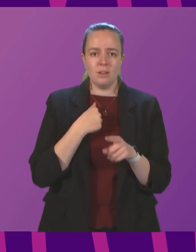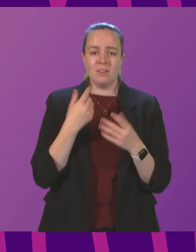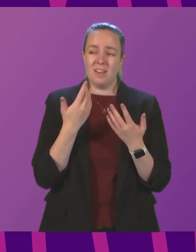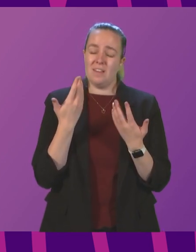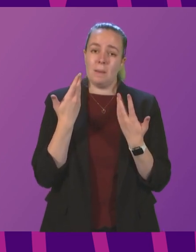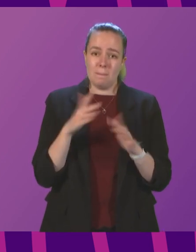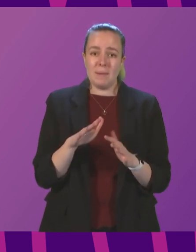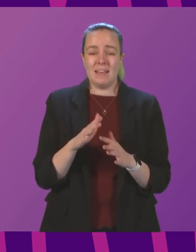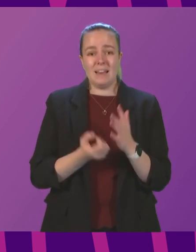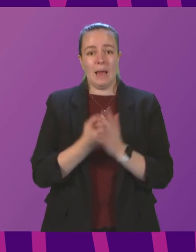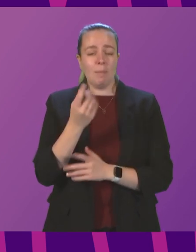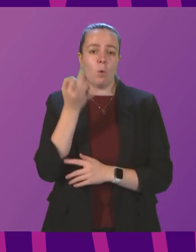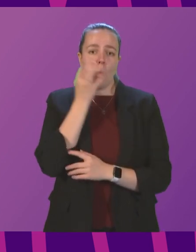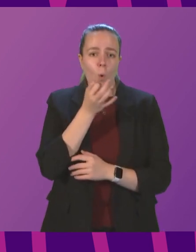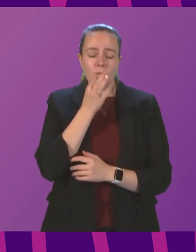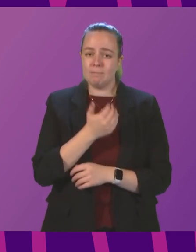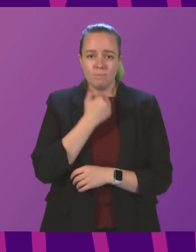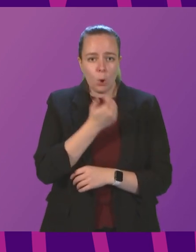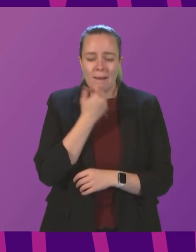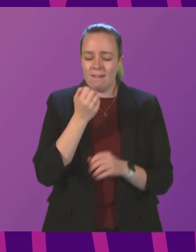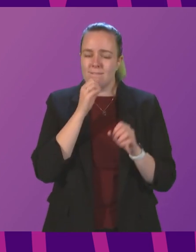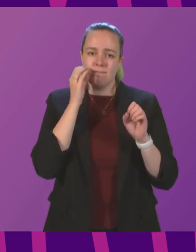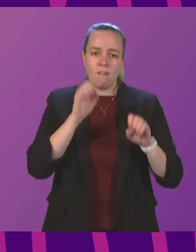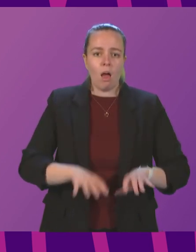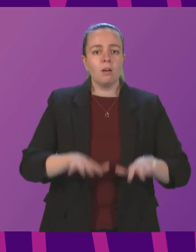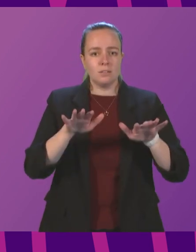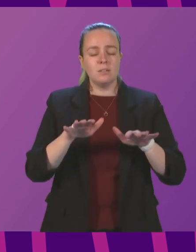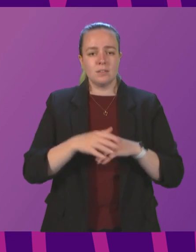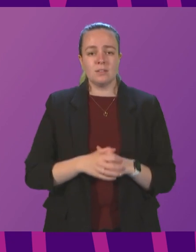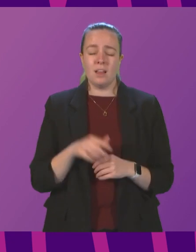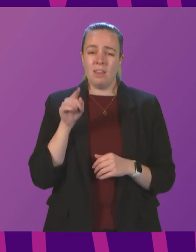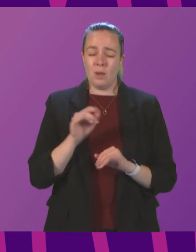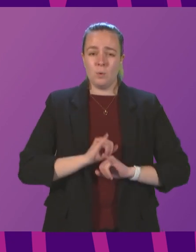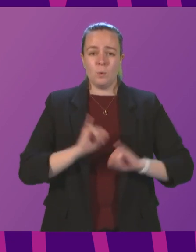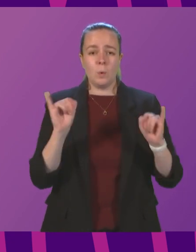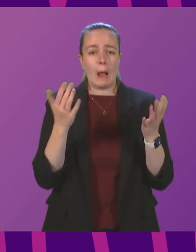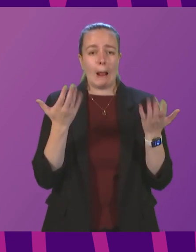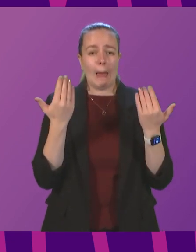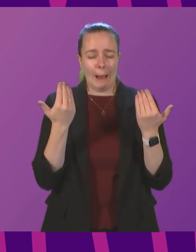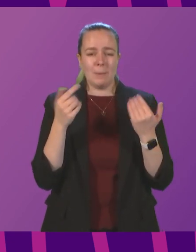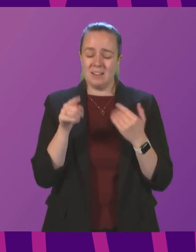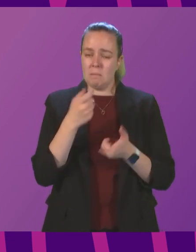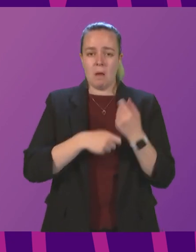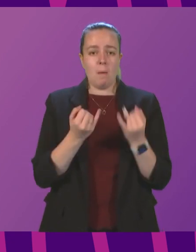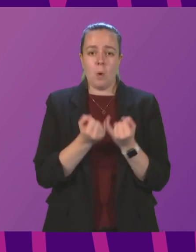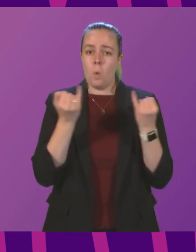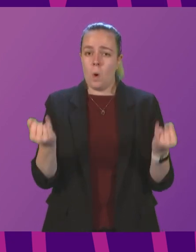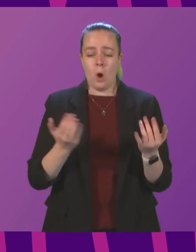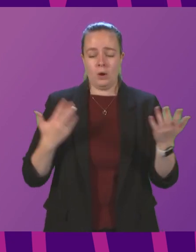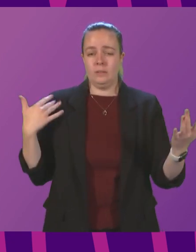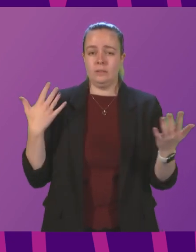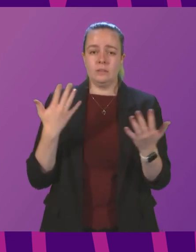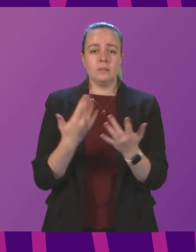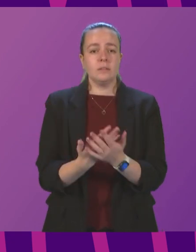and floods in the same year. These adverse climate conditions have only gotten worse during the years.